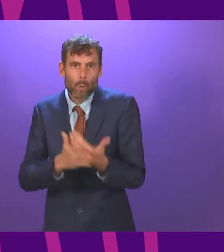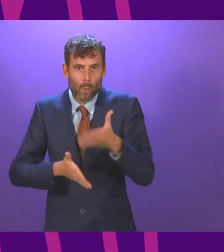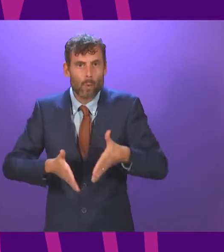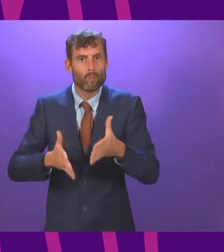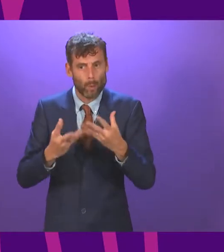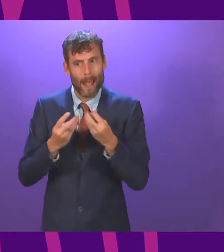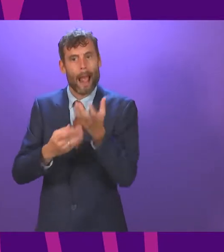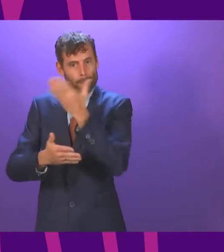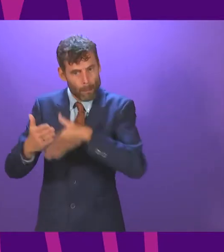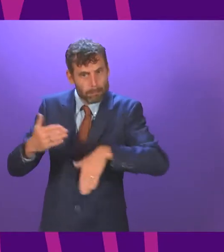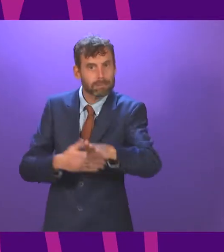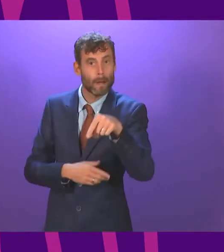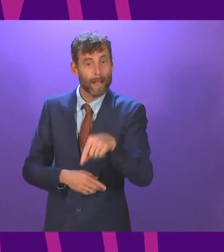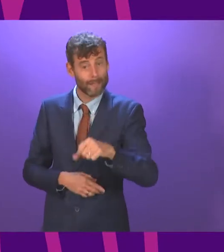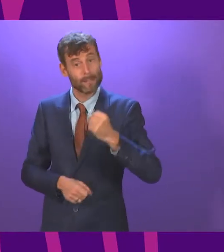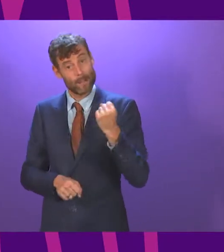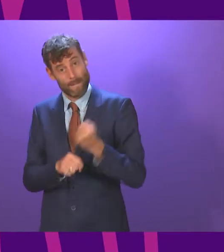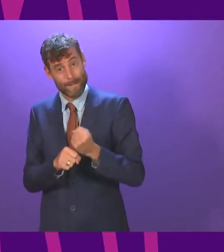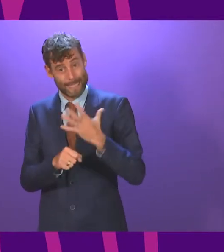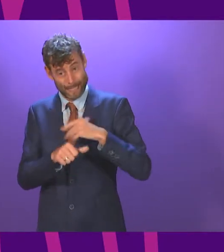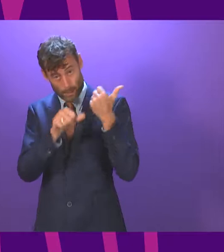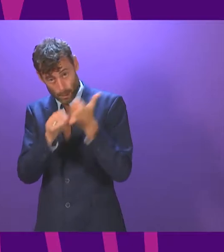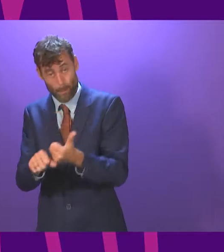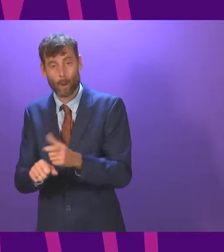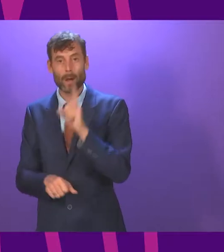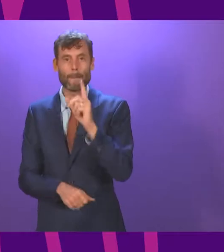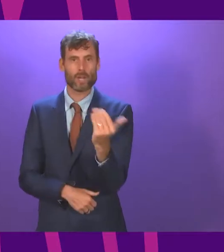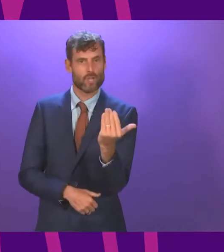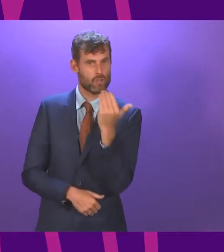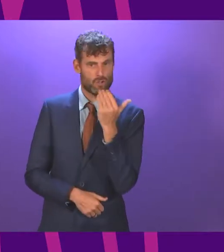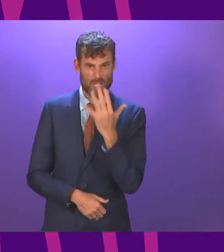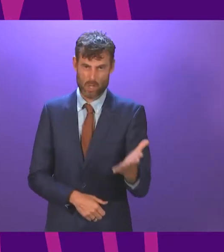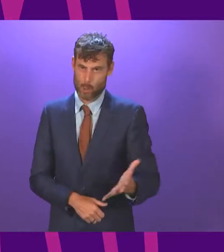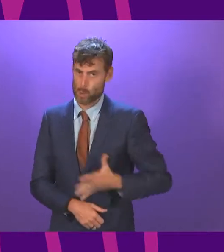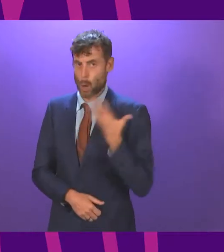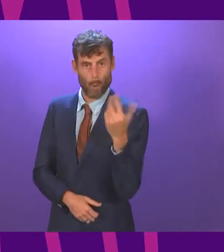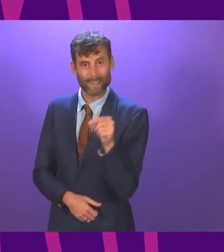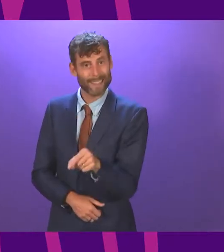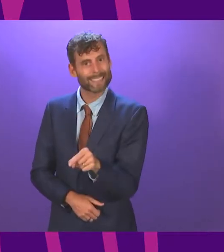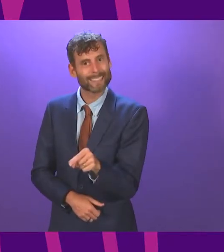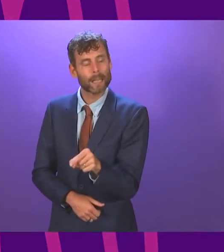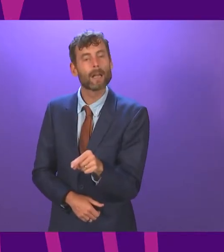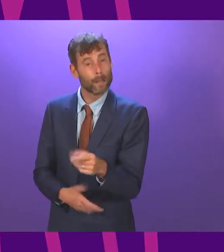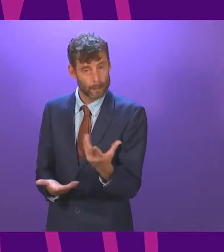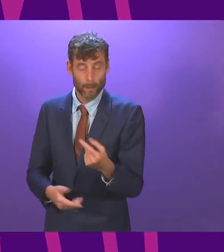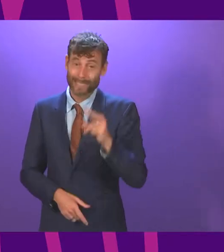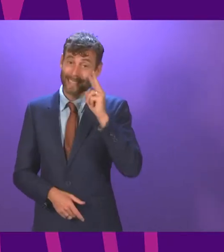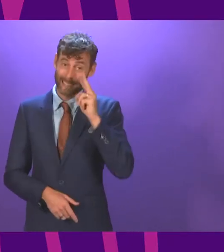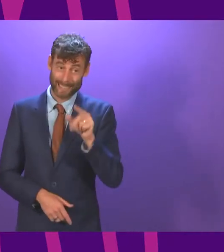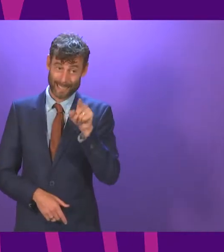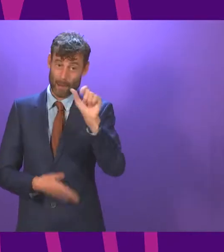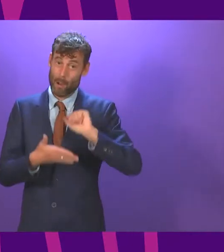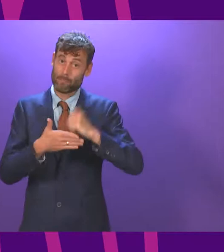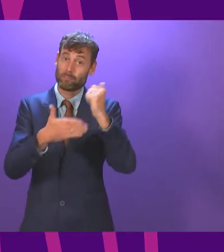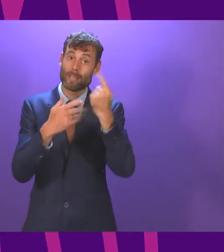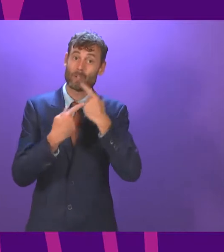the Scottish Government. It is also a project we know that the Greens are actively hostile towards. If we read Mr Mark Ruskell's press releases on the subject,